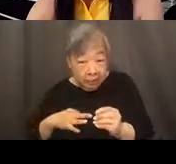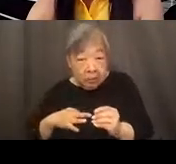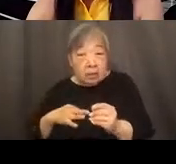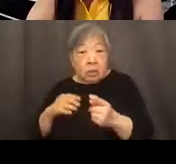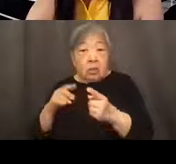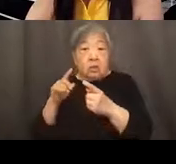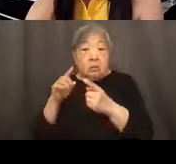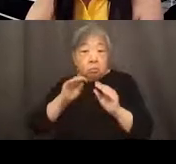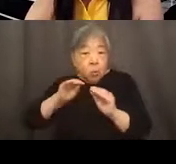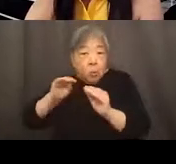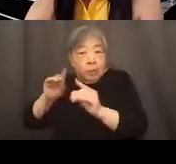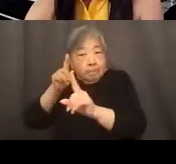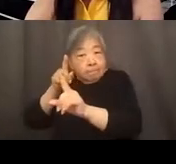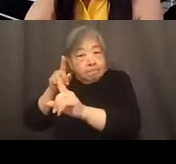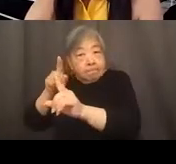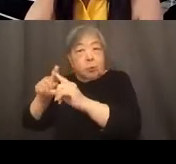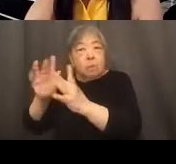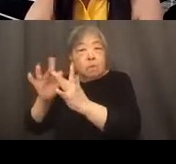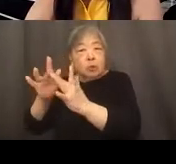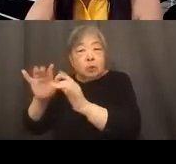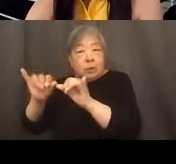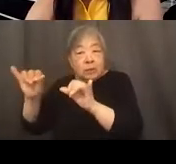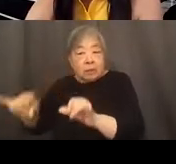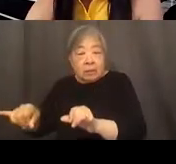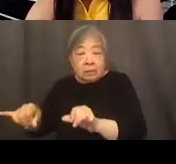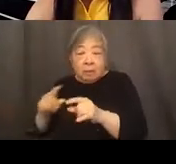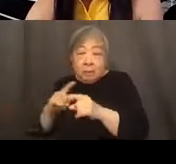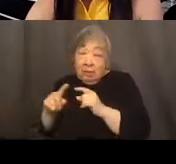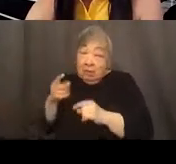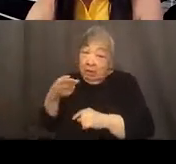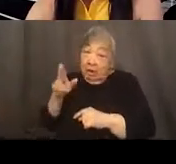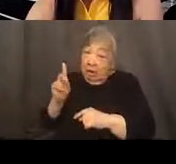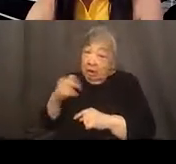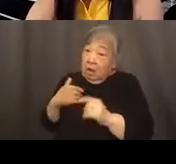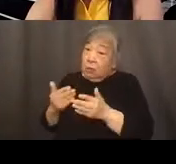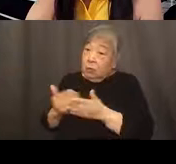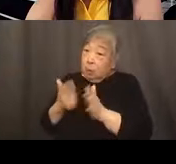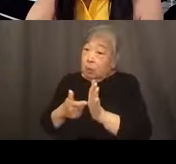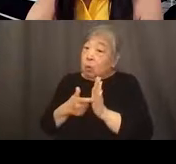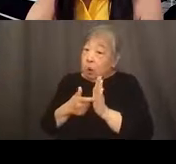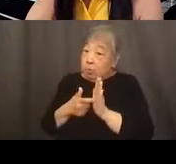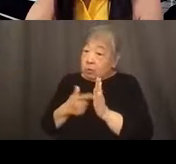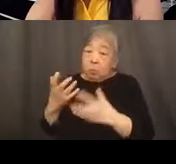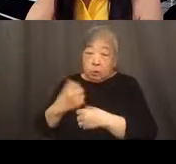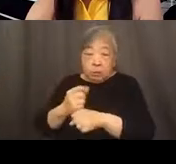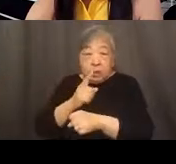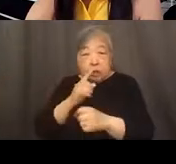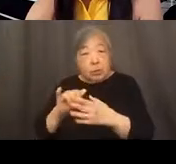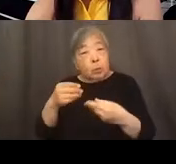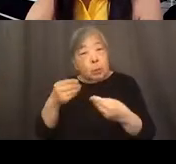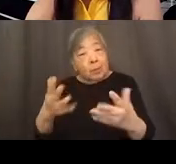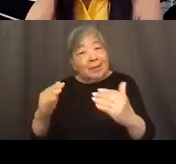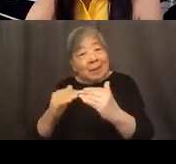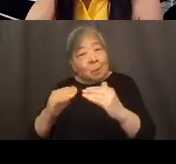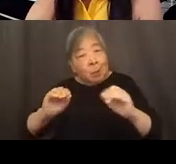virtual system. But in light of, you know, new HUD requirements, we always want to make sure that we're providing equal opportunity